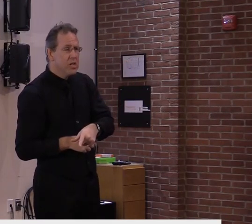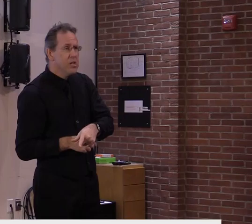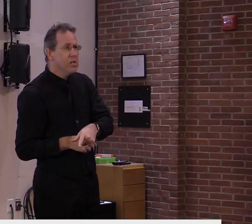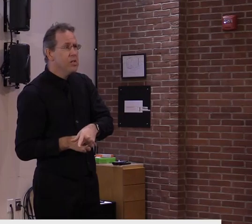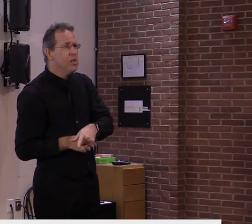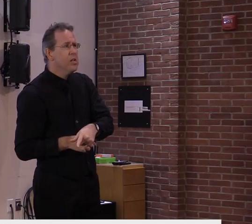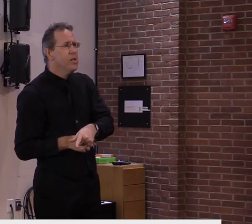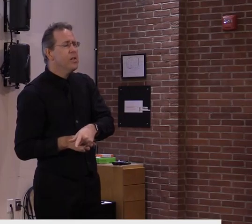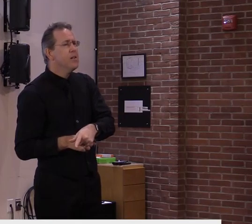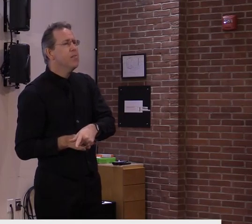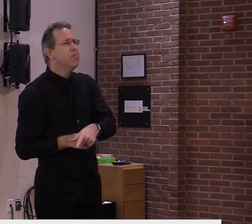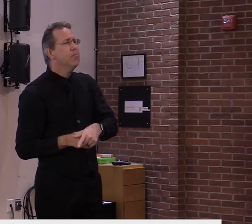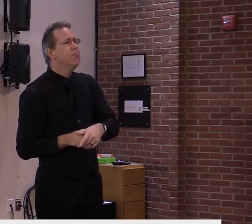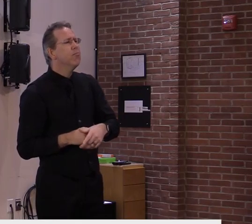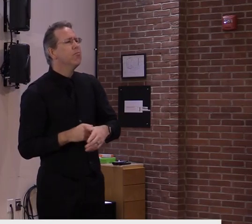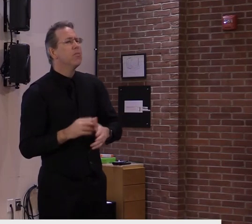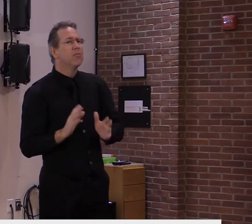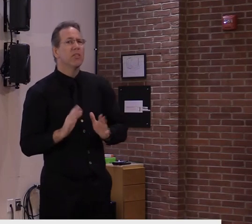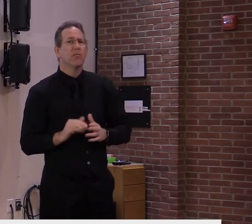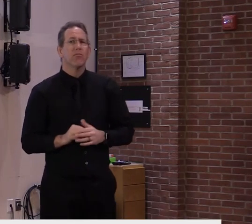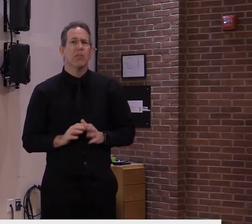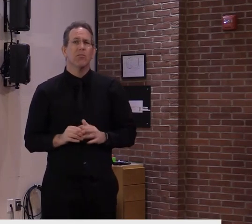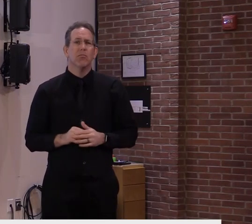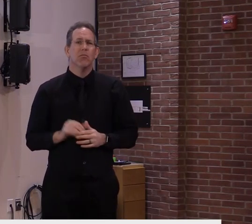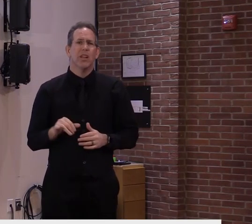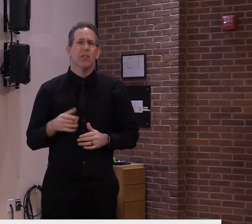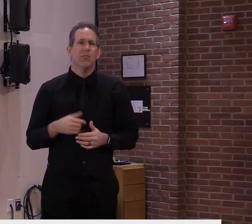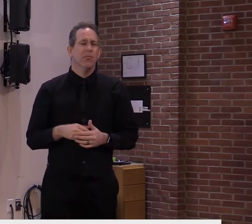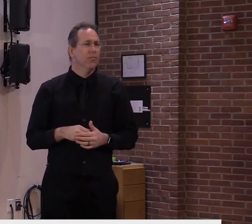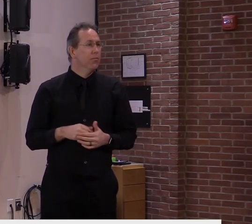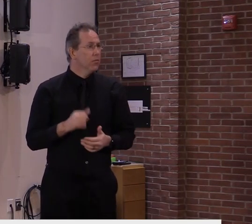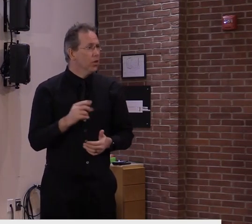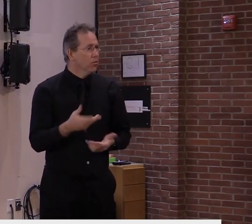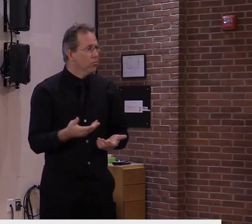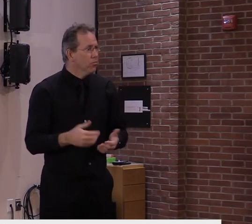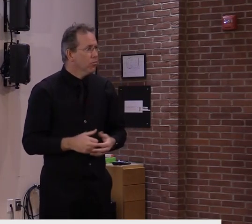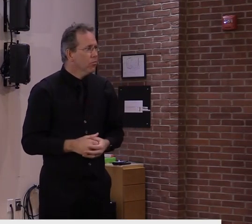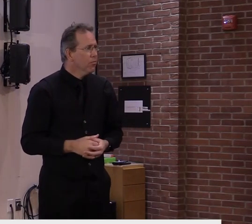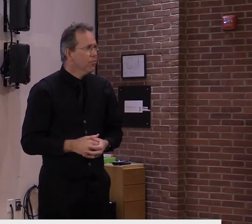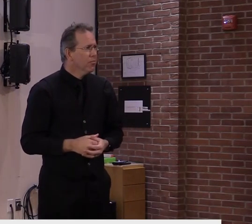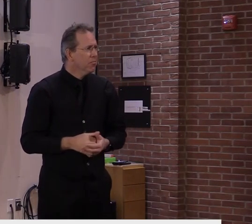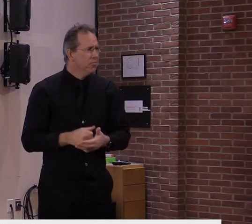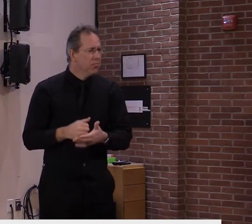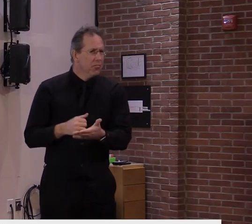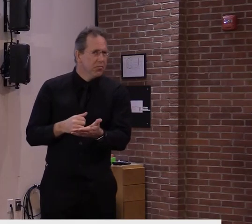Okay. That's it. Dr. Levy, did you want to clear something up?